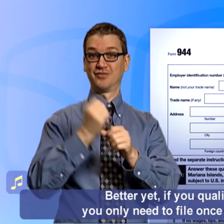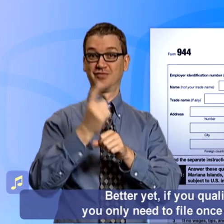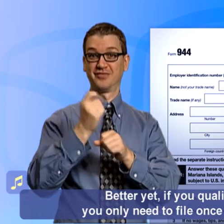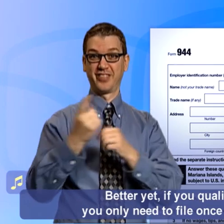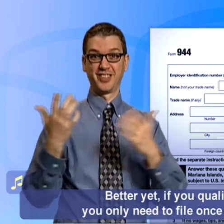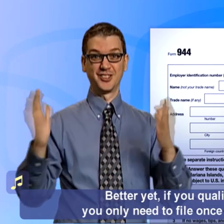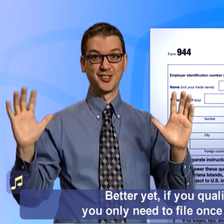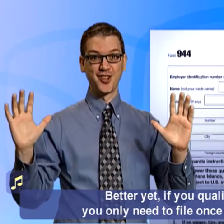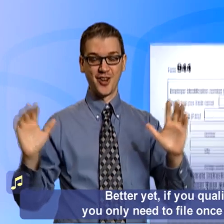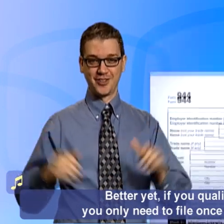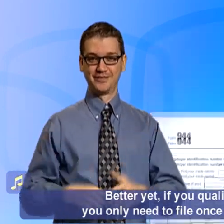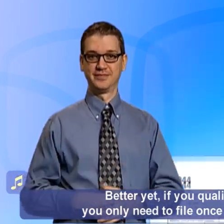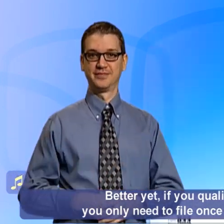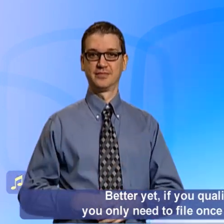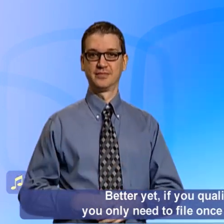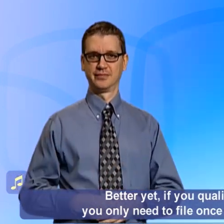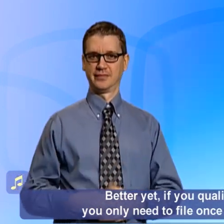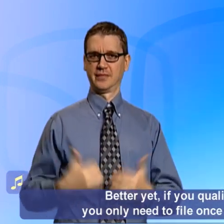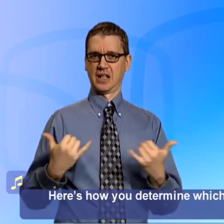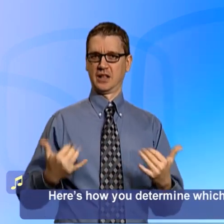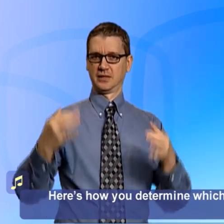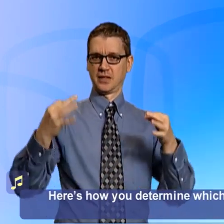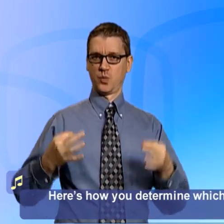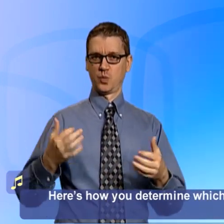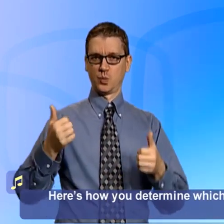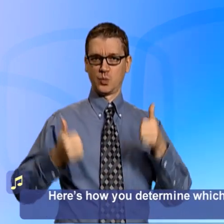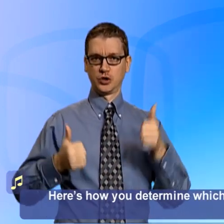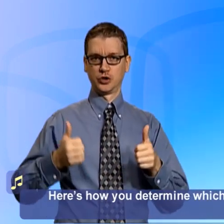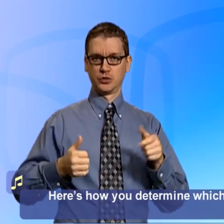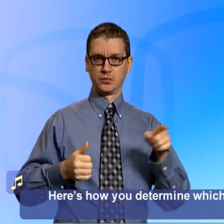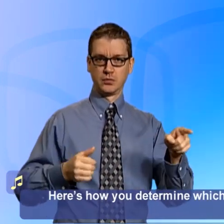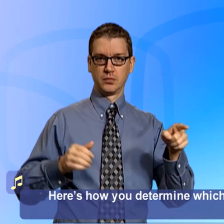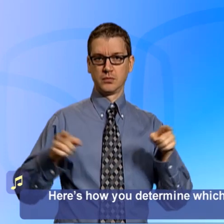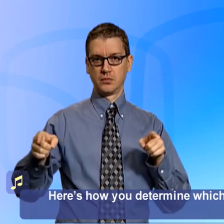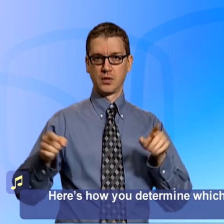only need to file once a year. Here's how you determine which form to use.